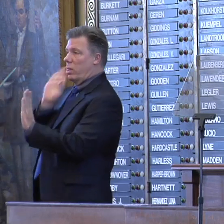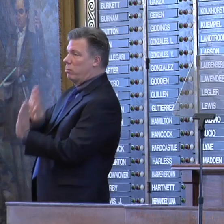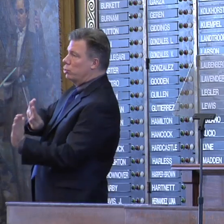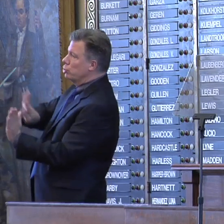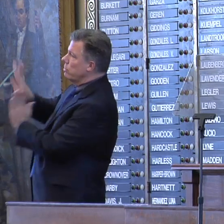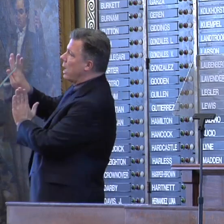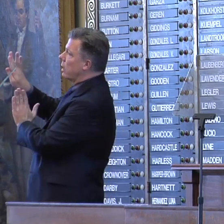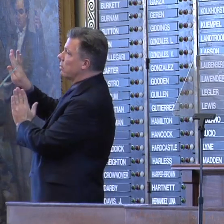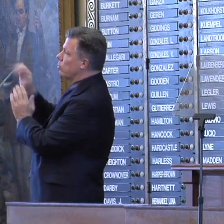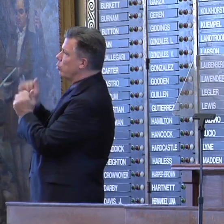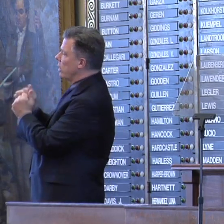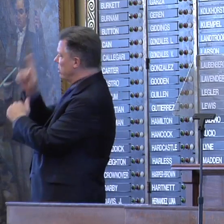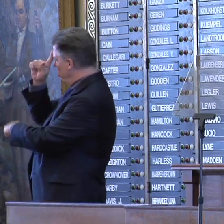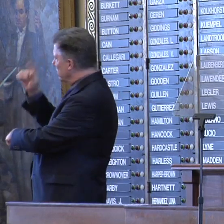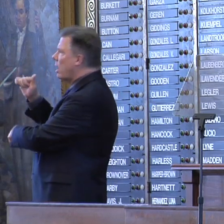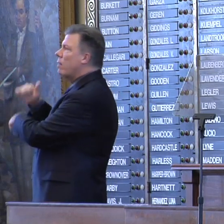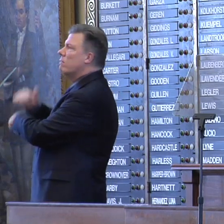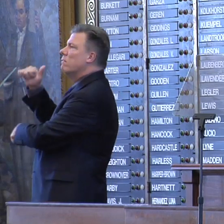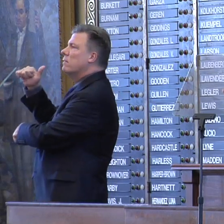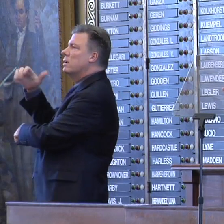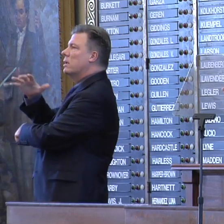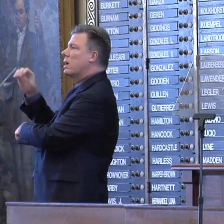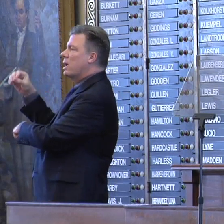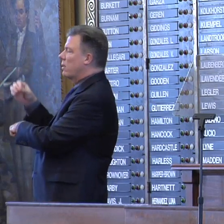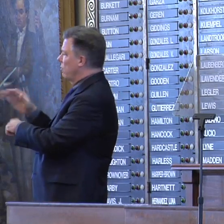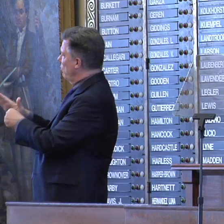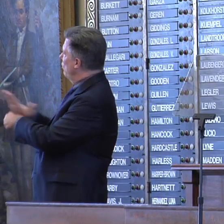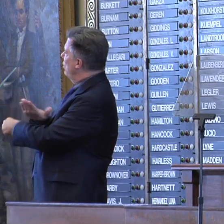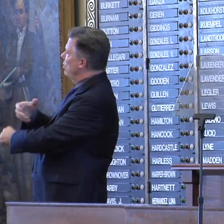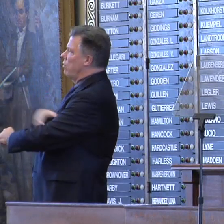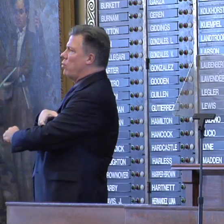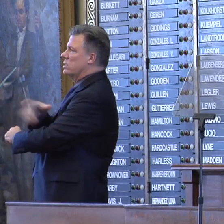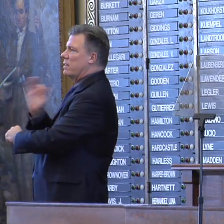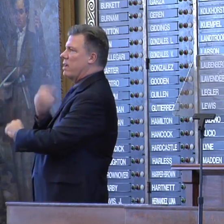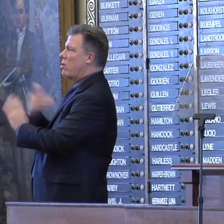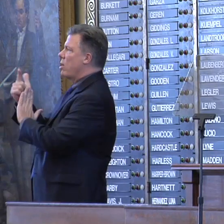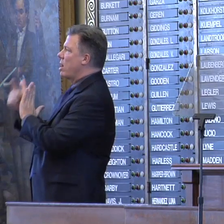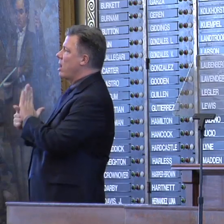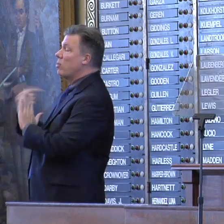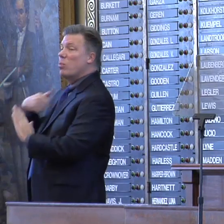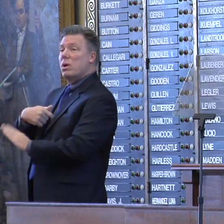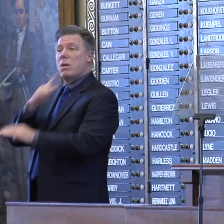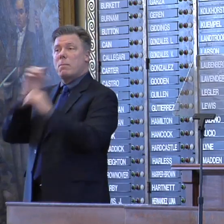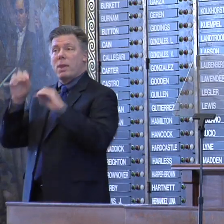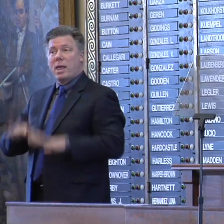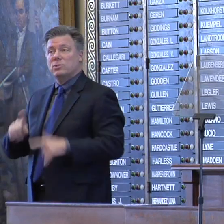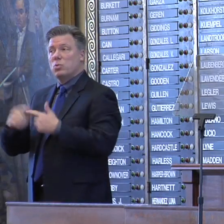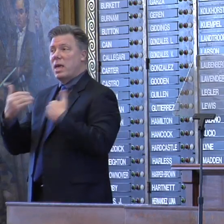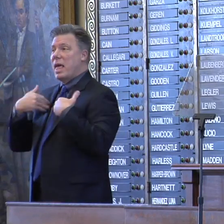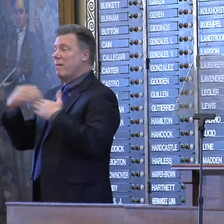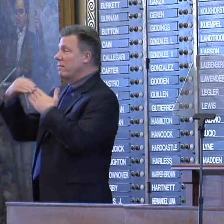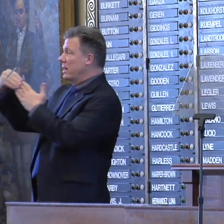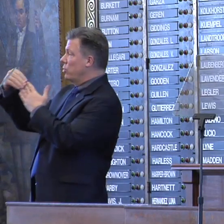with resolve and the full force of the law. And in that regard, we are blessed to have a leader with the wisdom